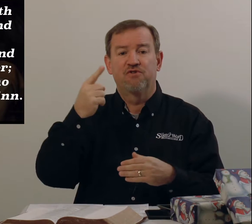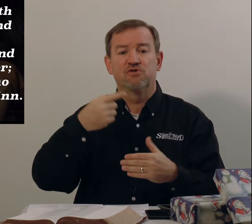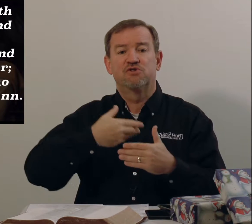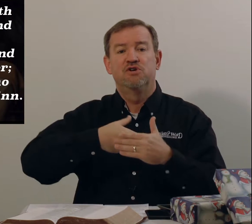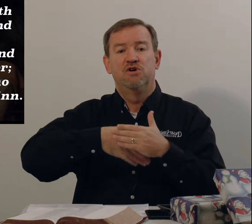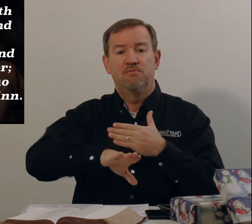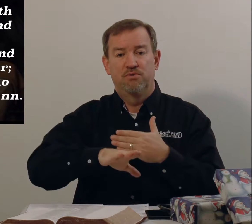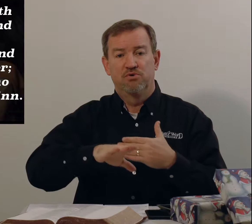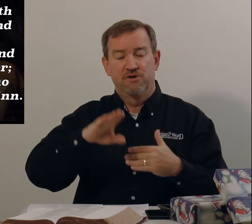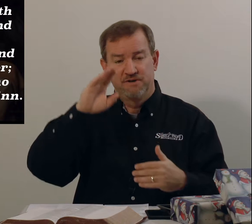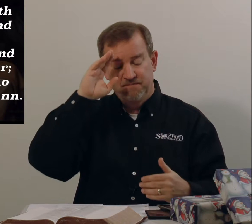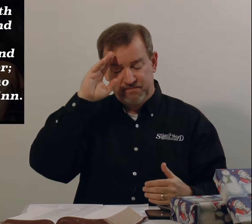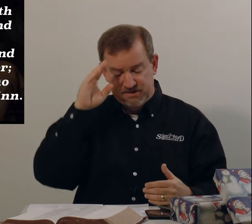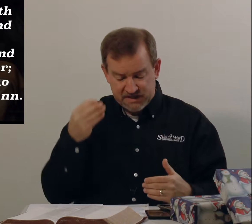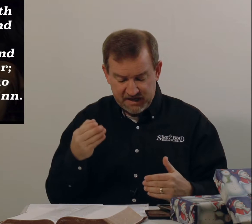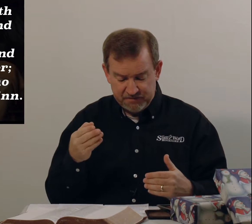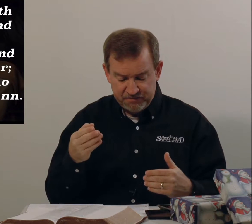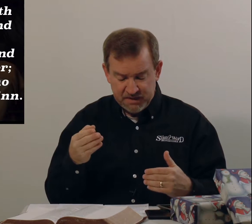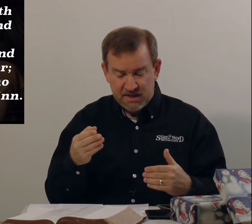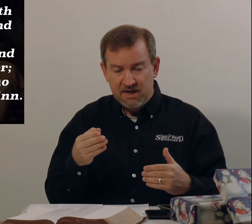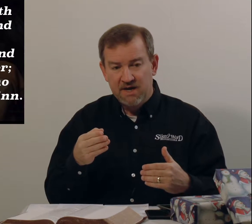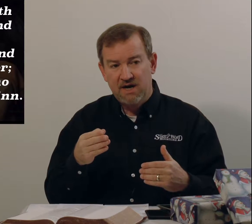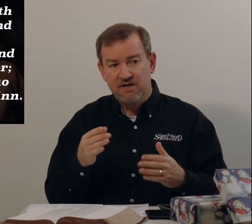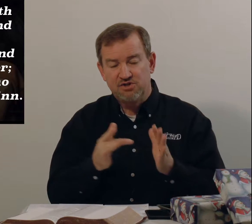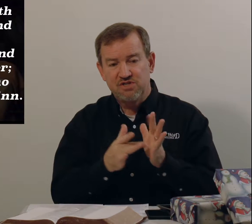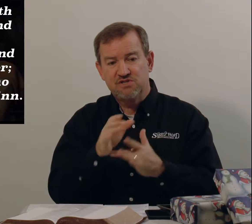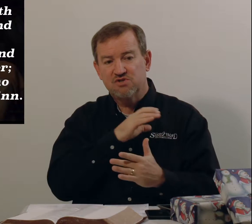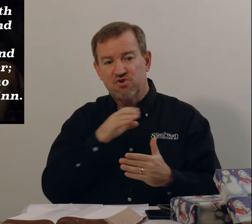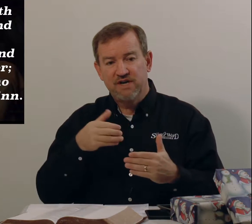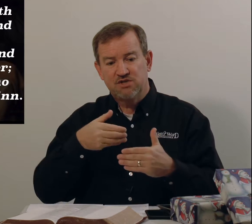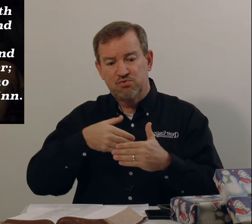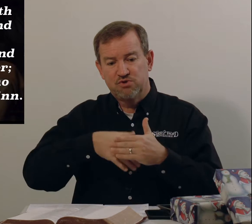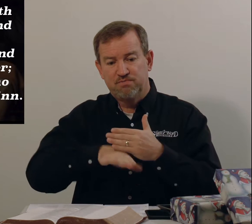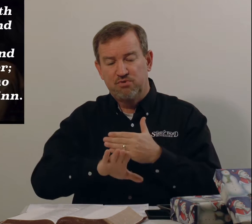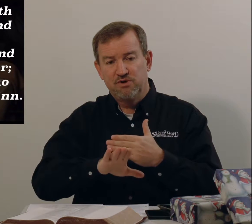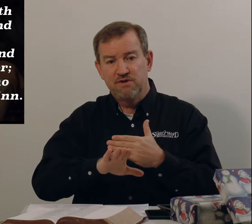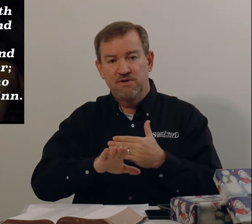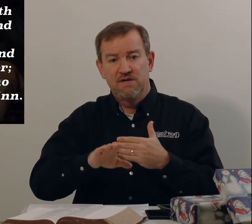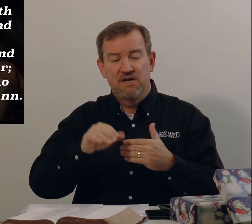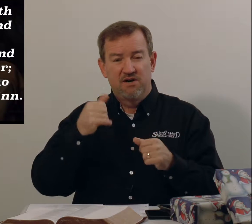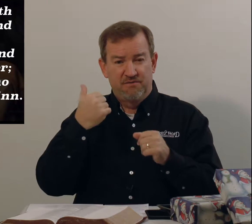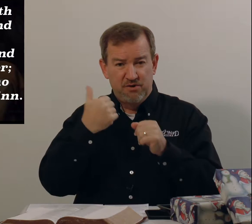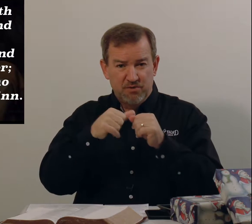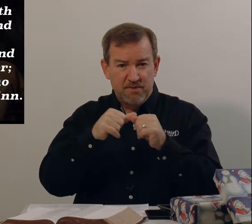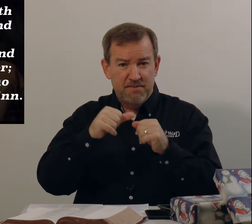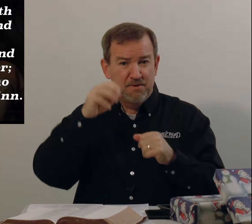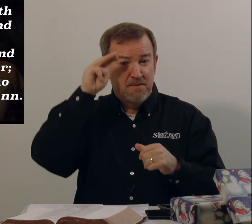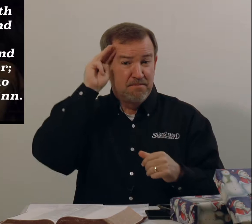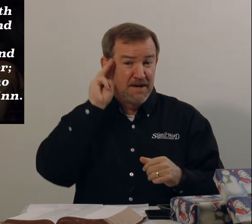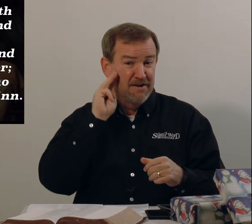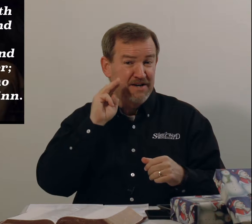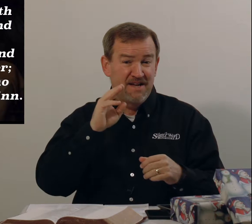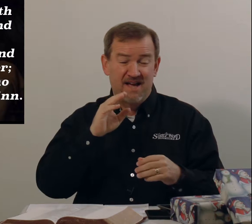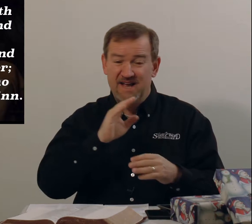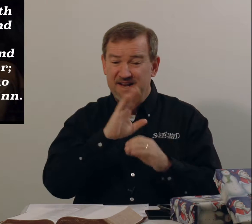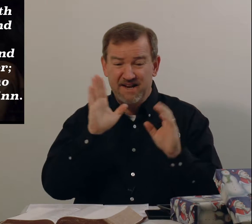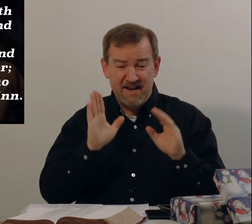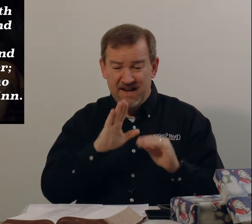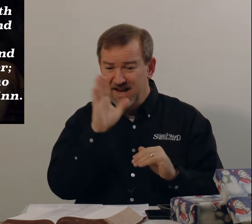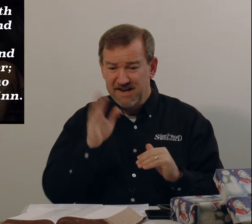firstborn son. Jesus Christ was born. If you remember, Mary had, had